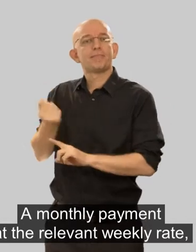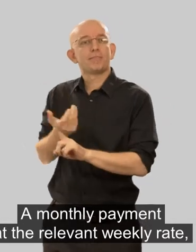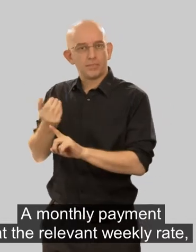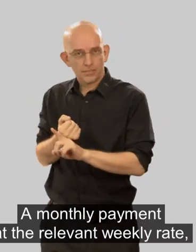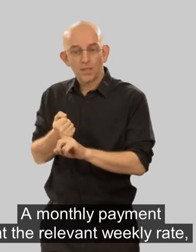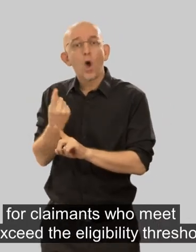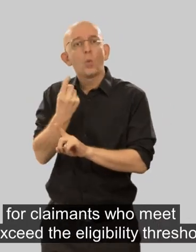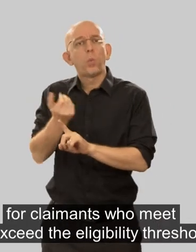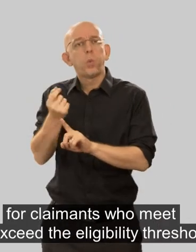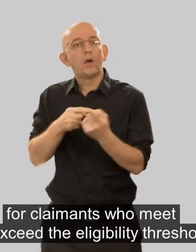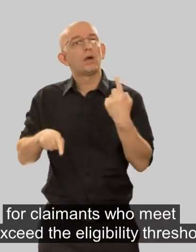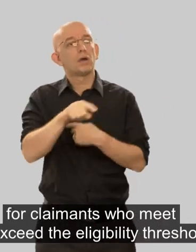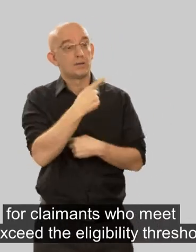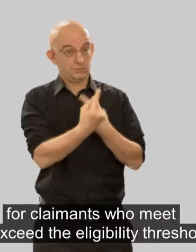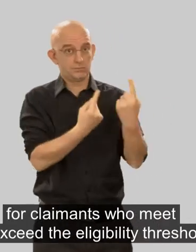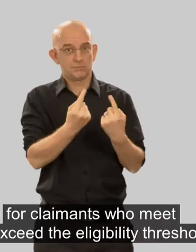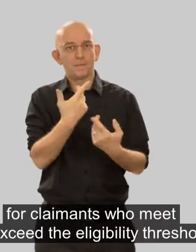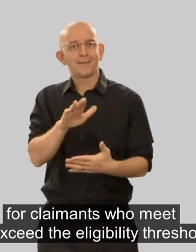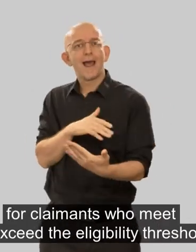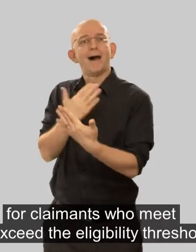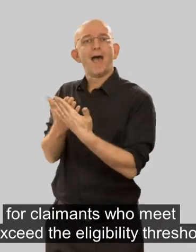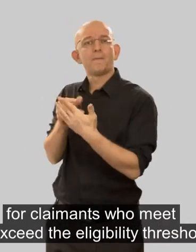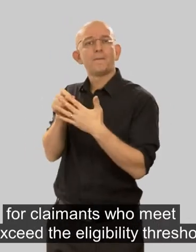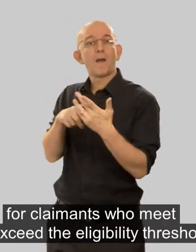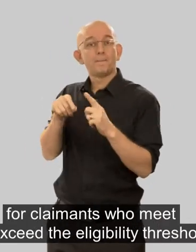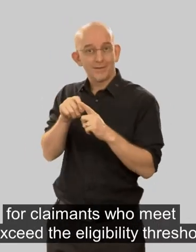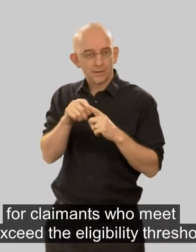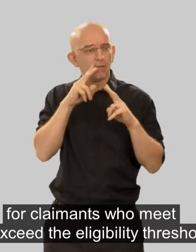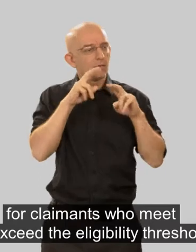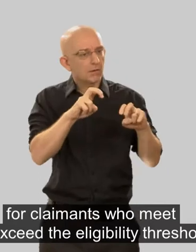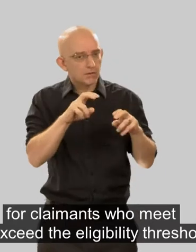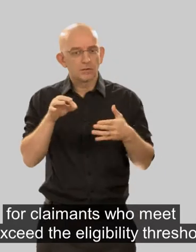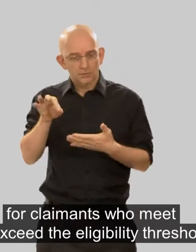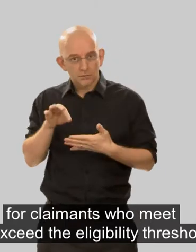for claimants who meet or exceed the eligibility threshold